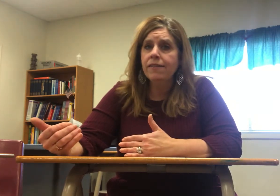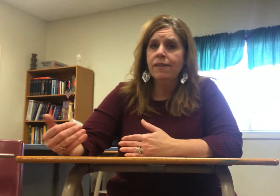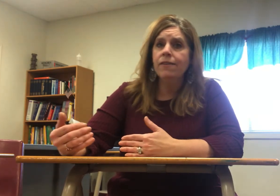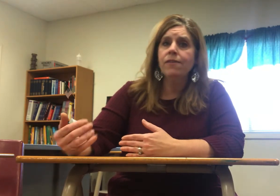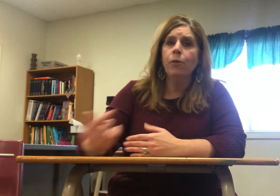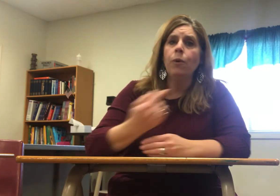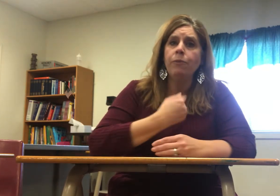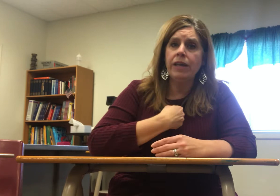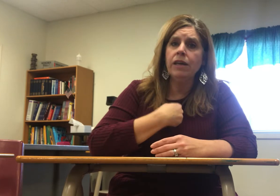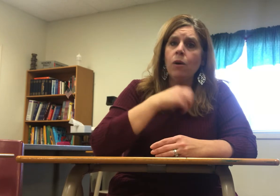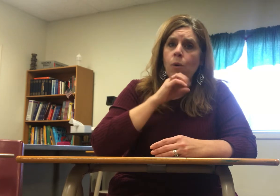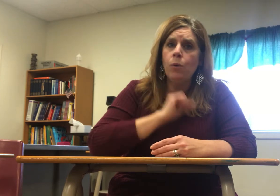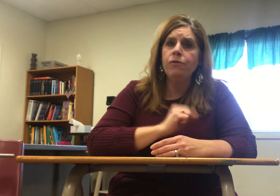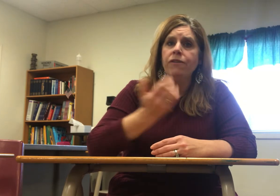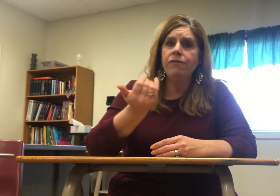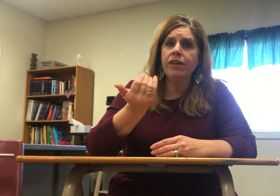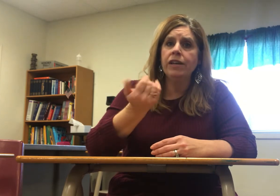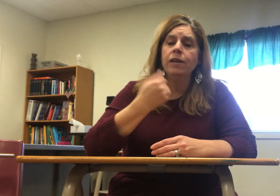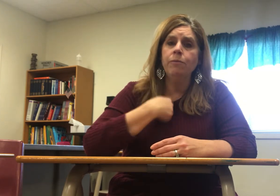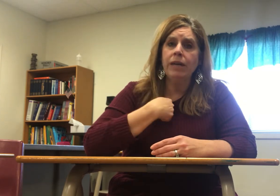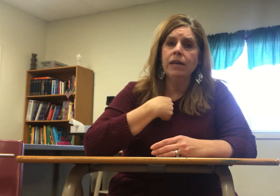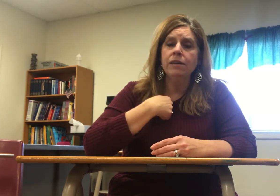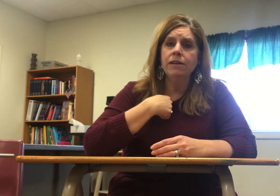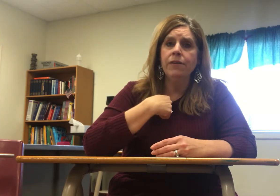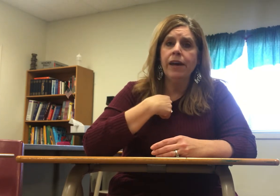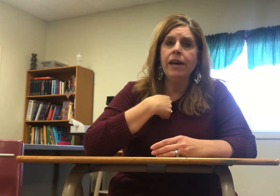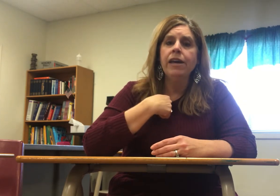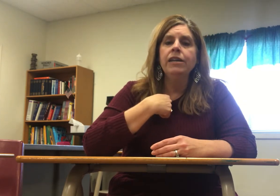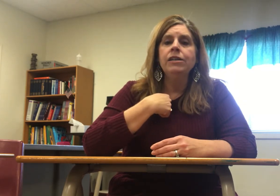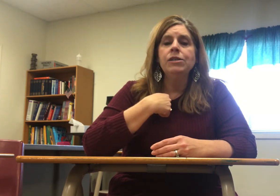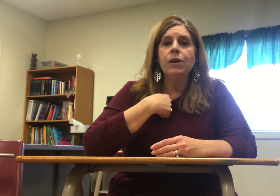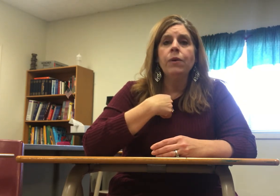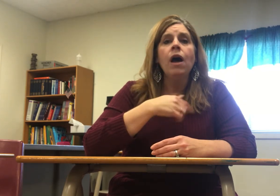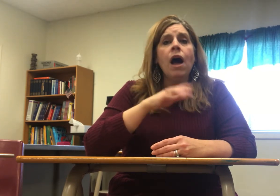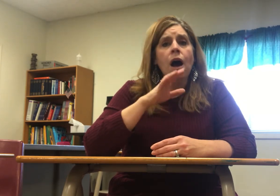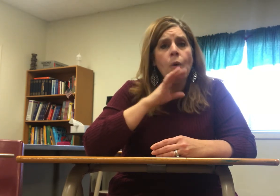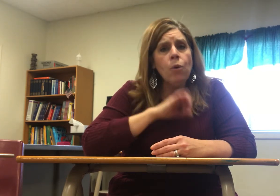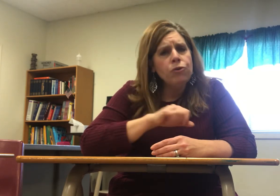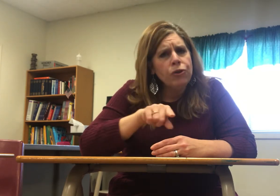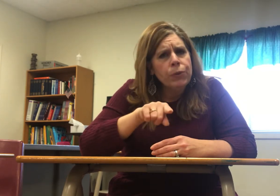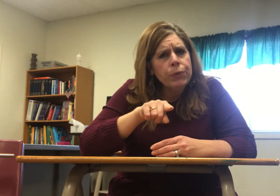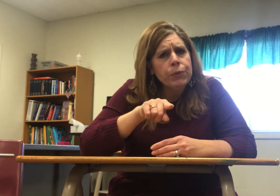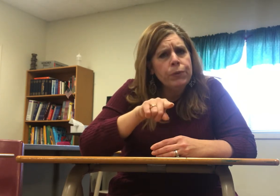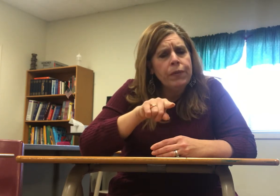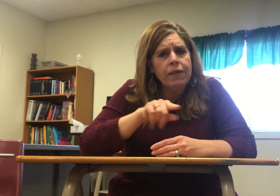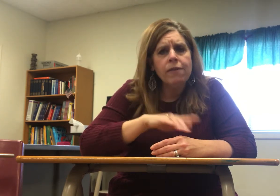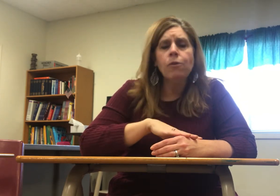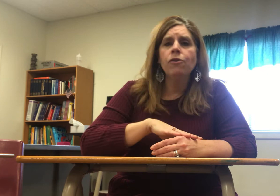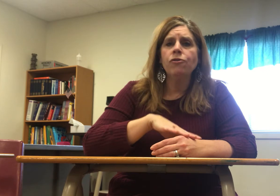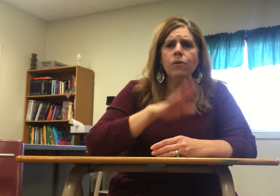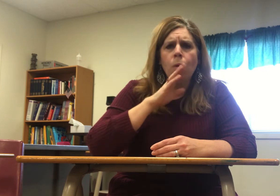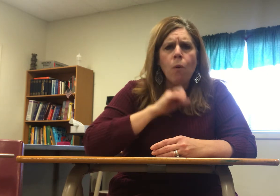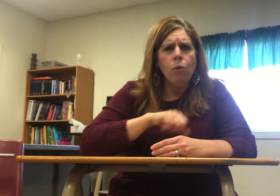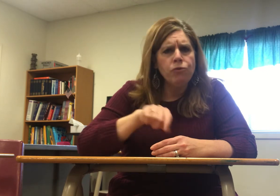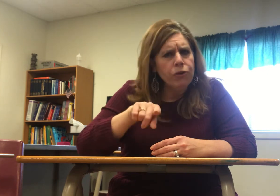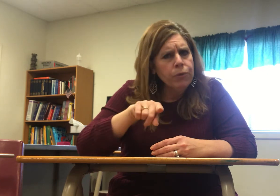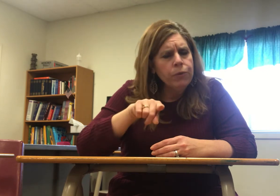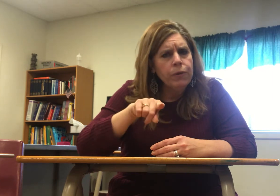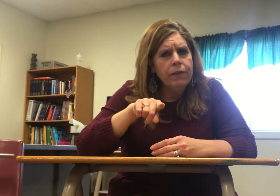sentence so me old 15 me okay so old you that's the question old you the